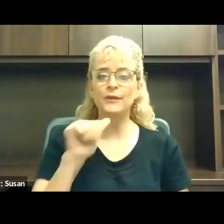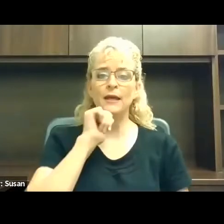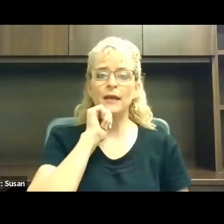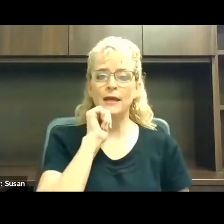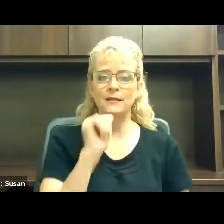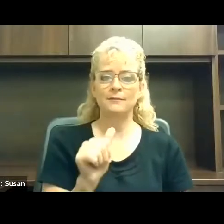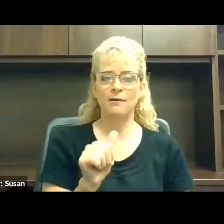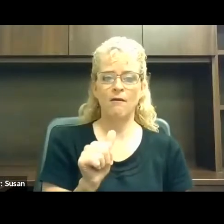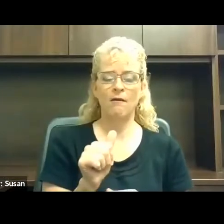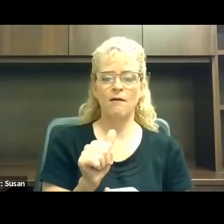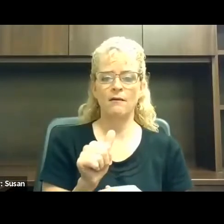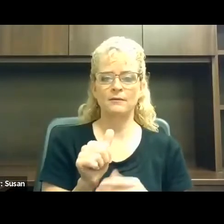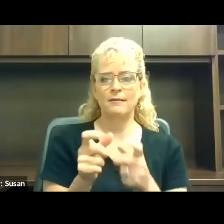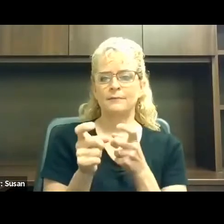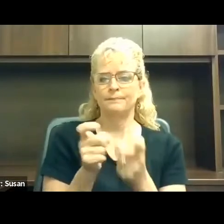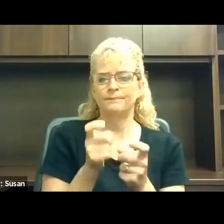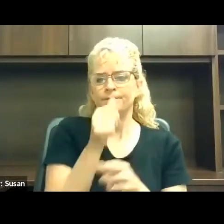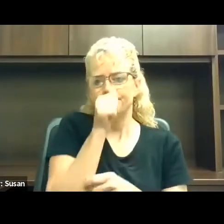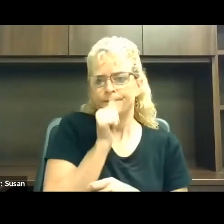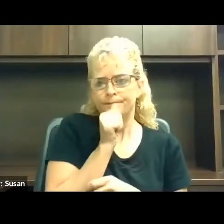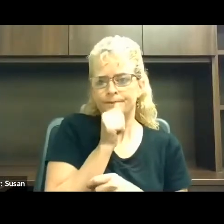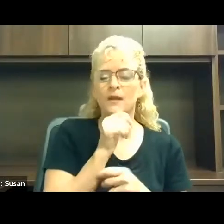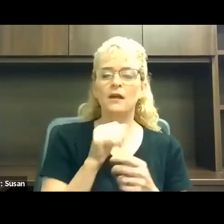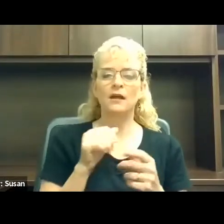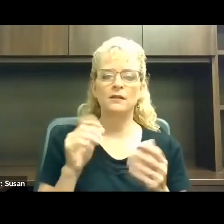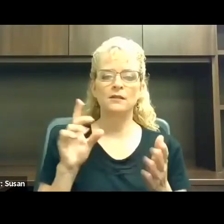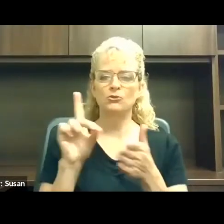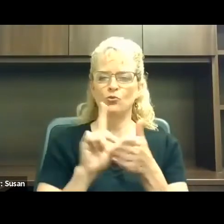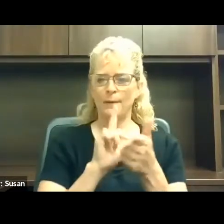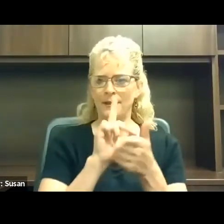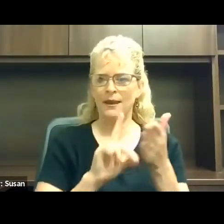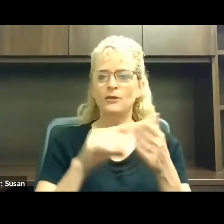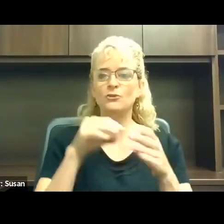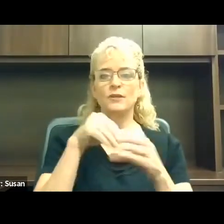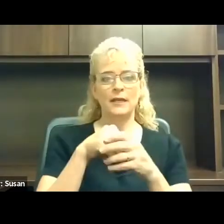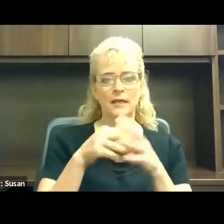discrimination in America.